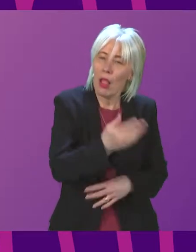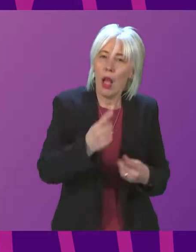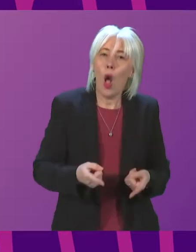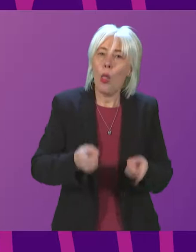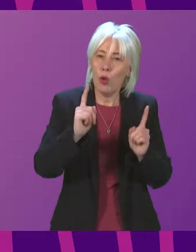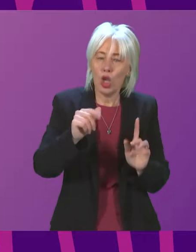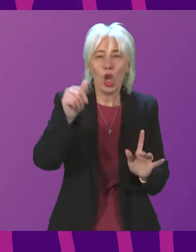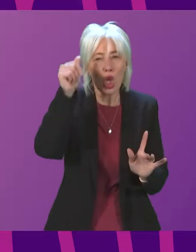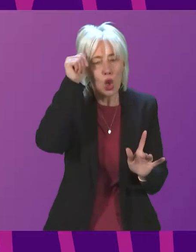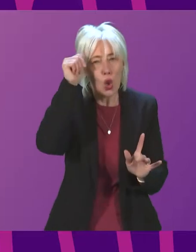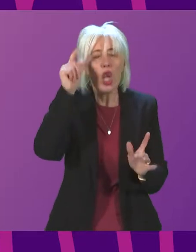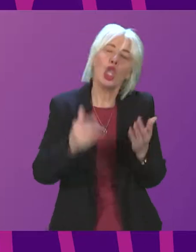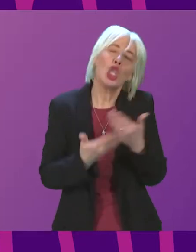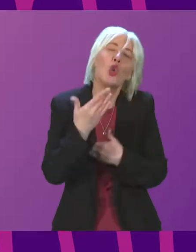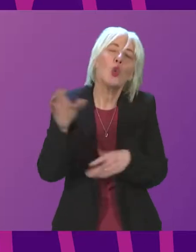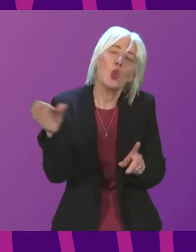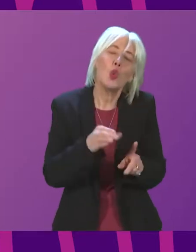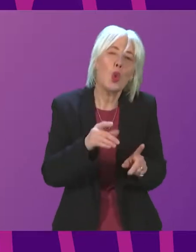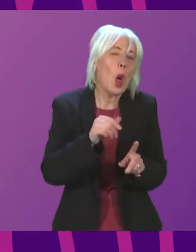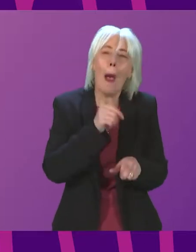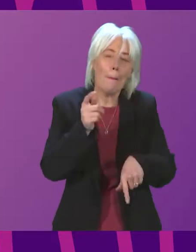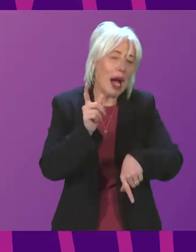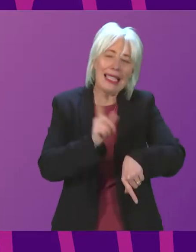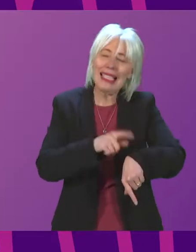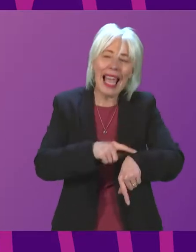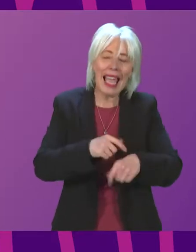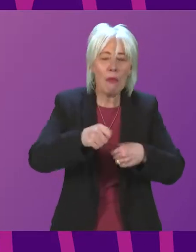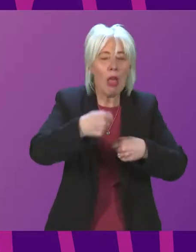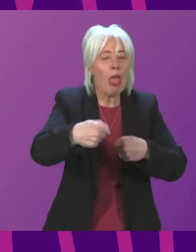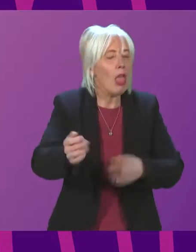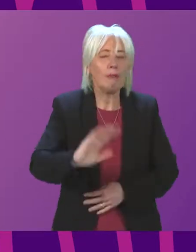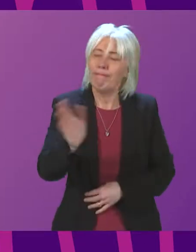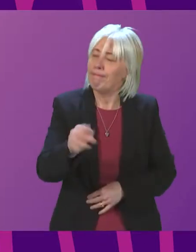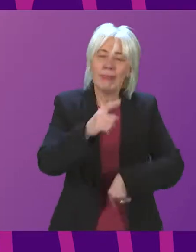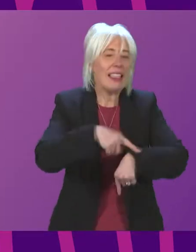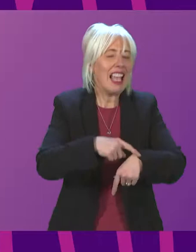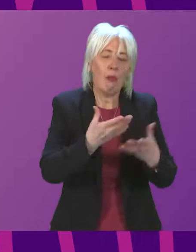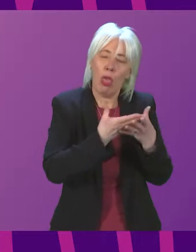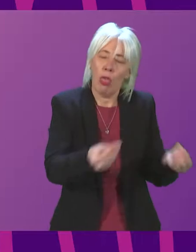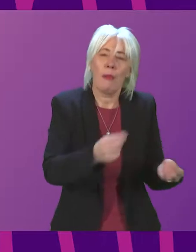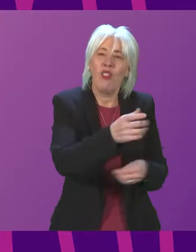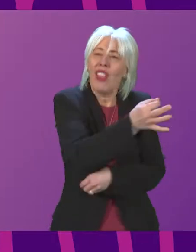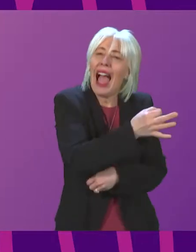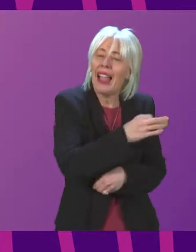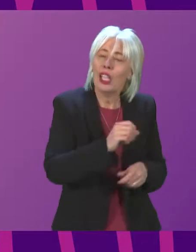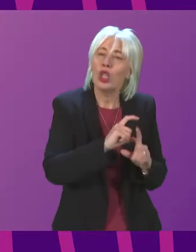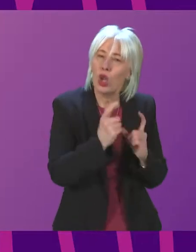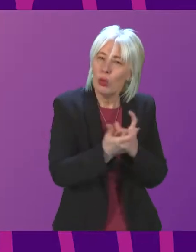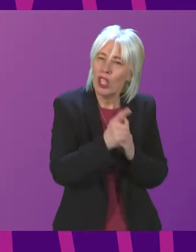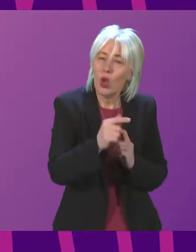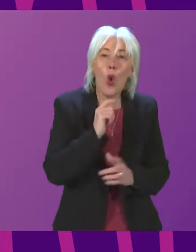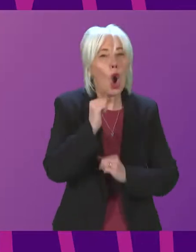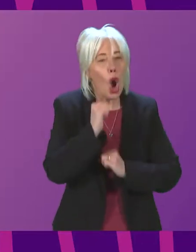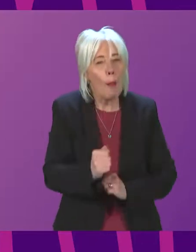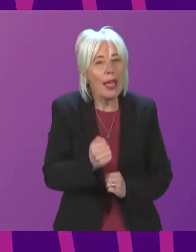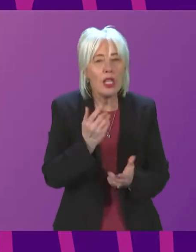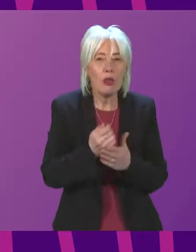but she does not have a period of grace because time has already run out for our island communities. Will she commit to purchase